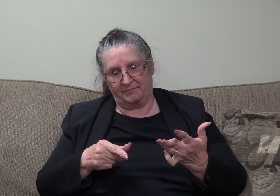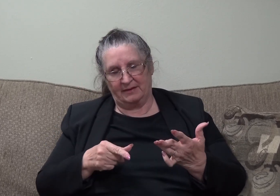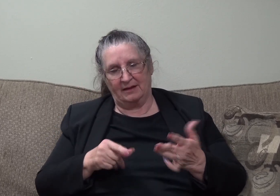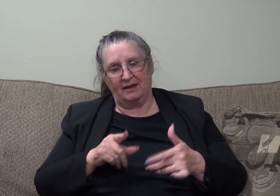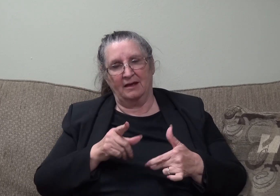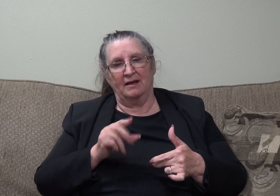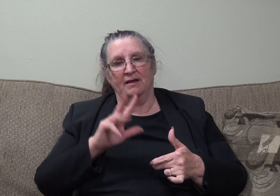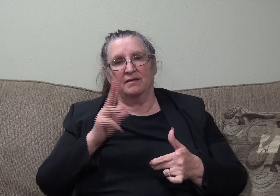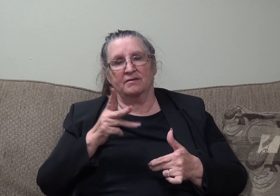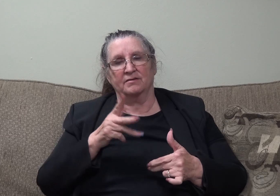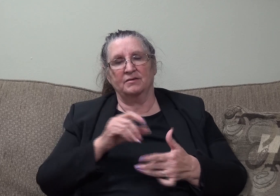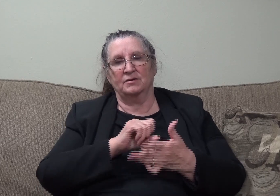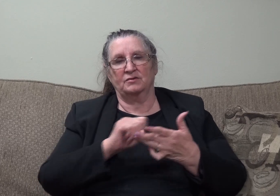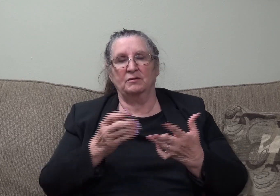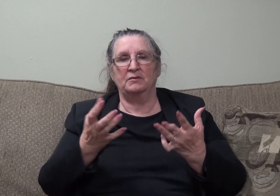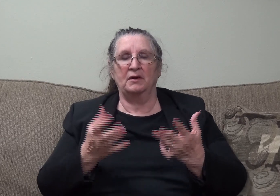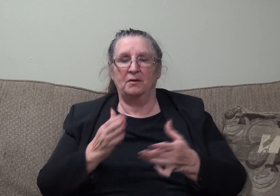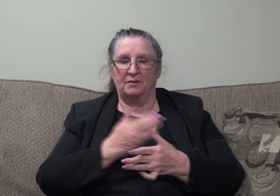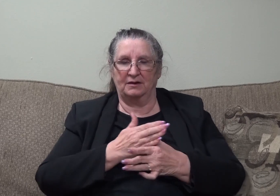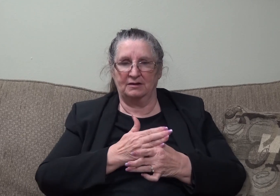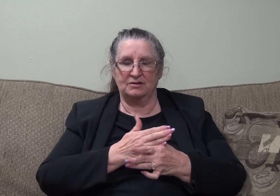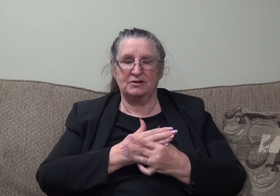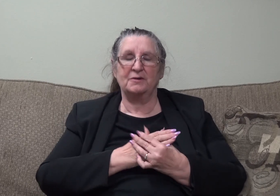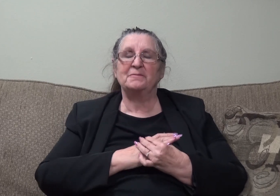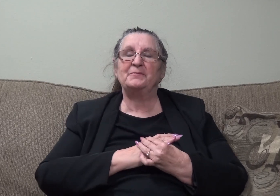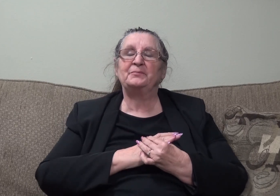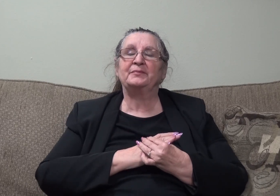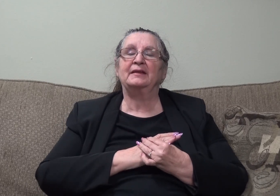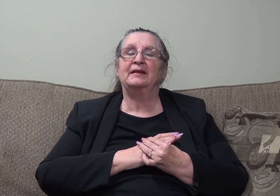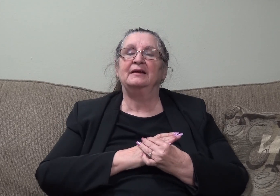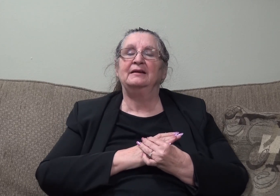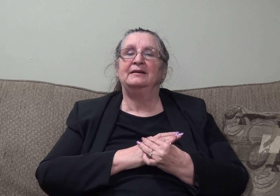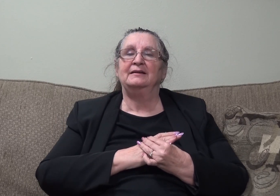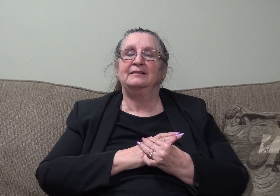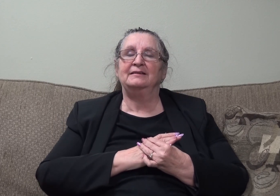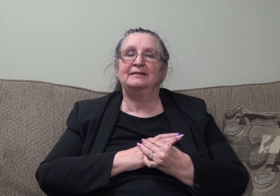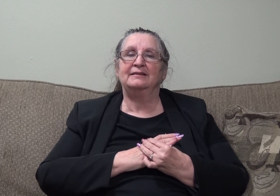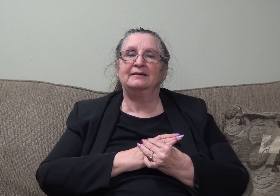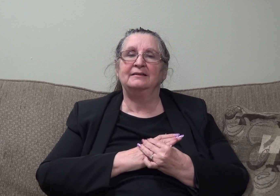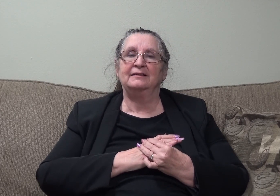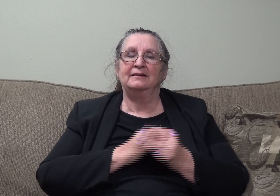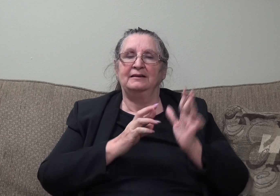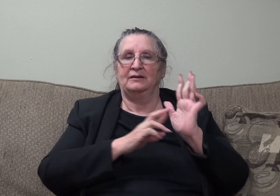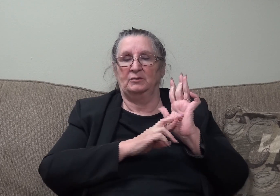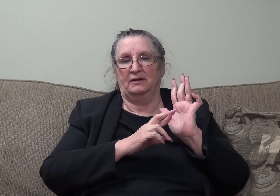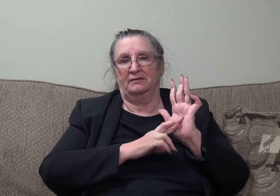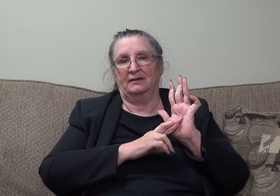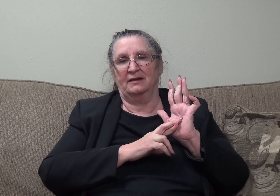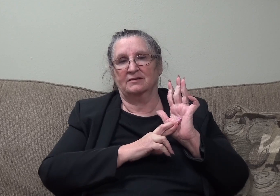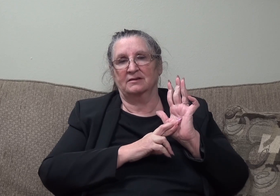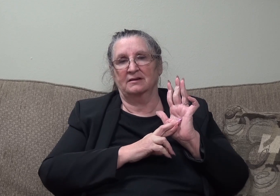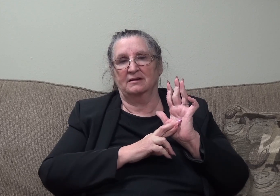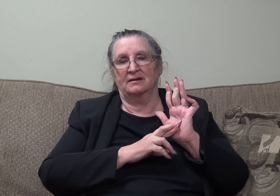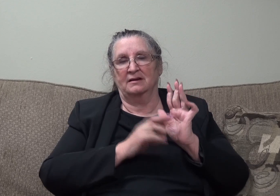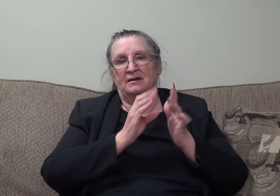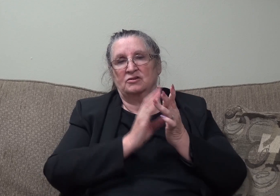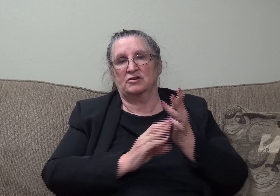that I wanted to bring to this study is Revelation 2, 4 through 5.